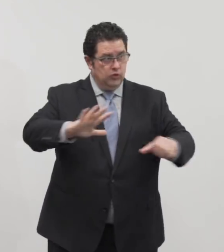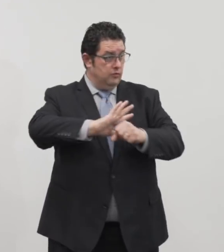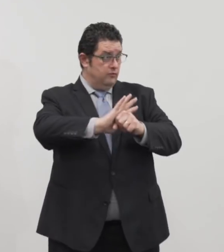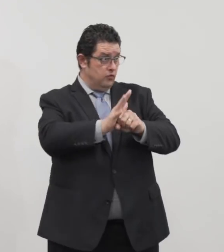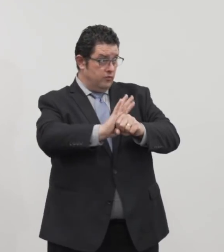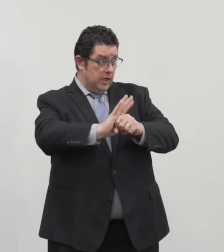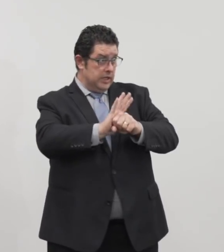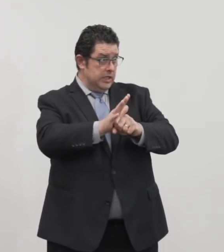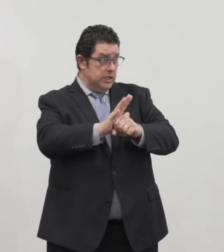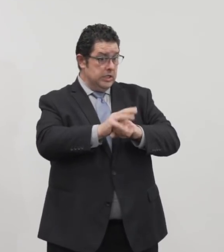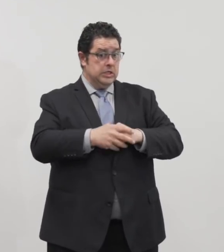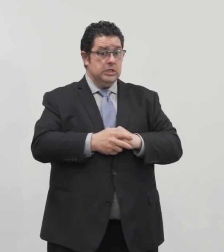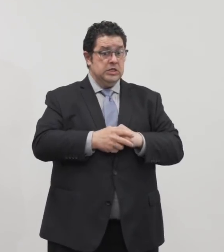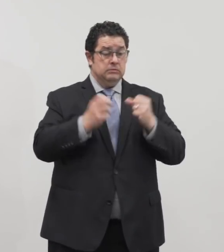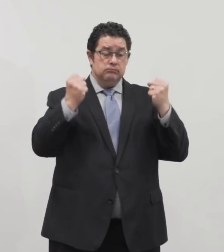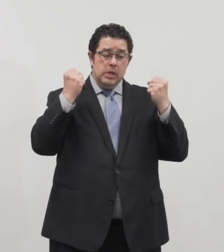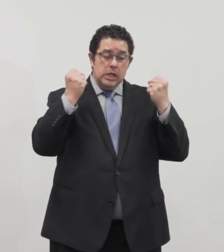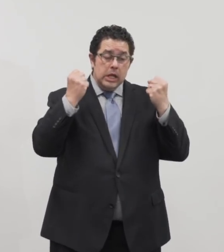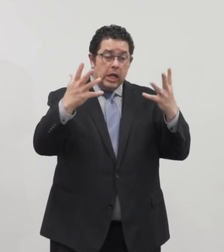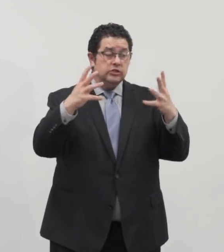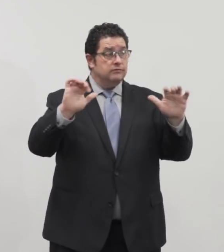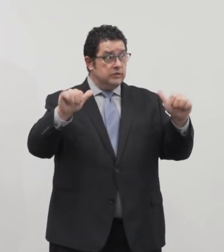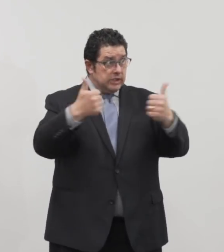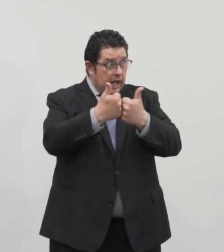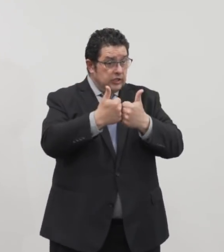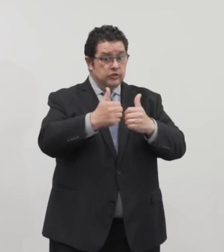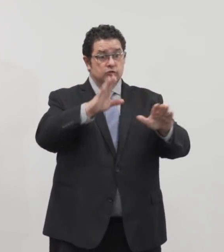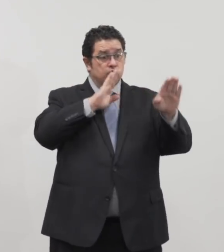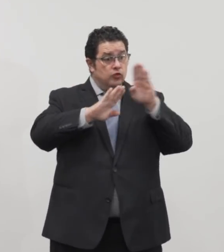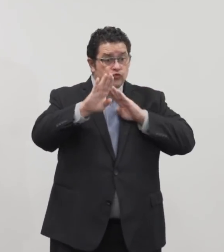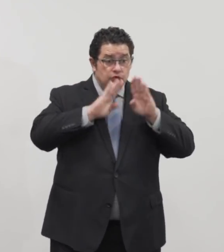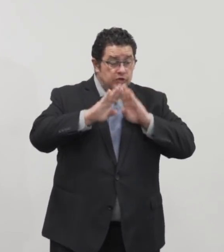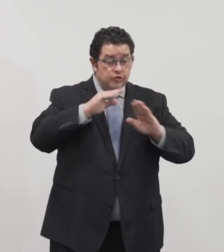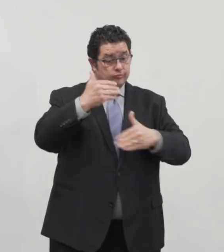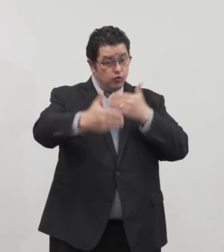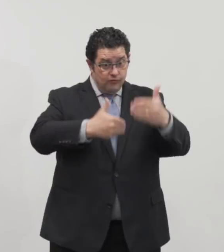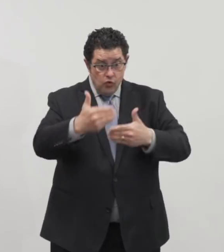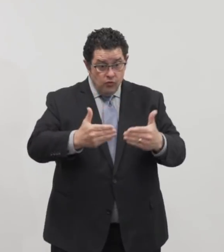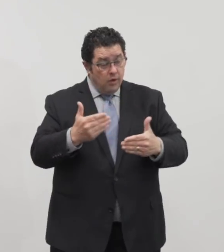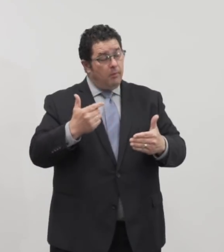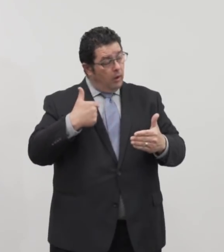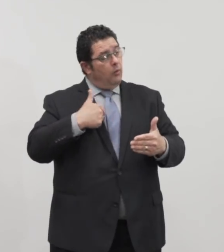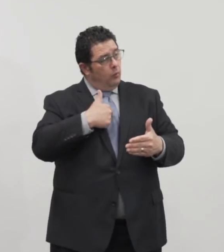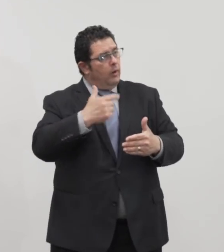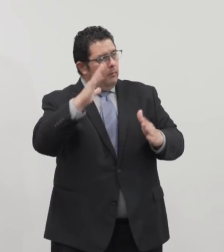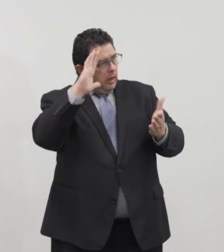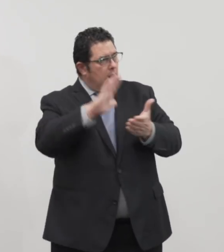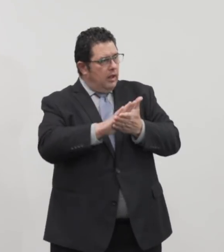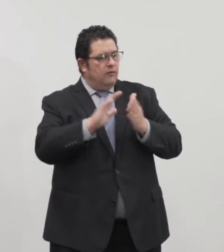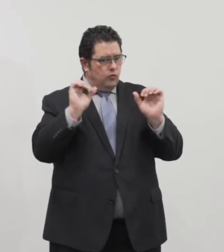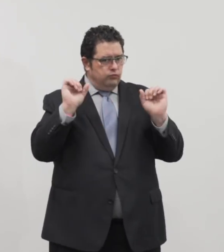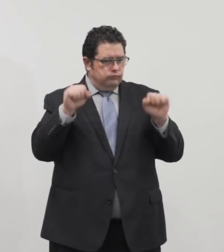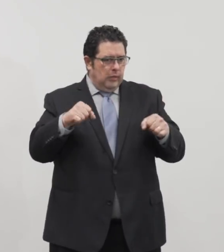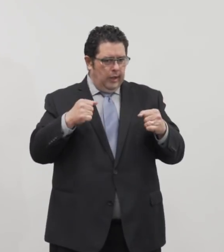infection. And there will be lots of challenges and lots of frustrations as we move forward, but we believe we will get there and we will find a path.